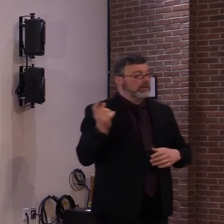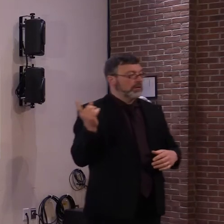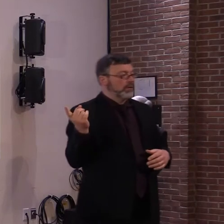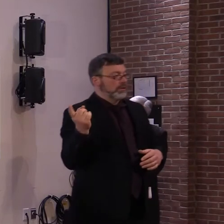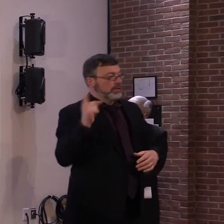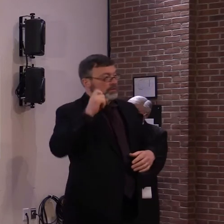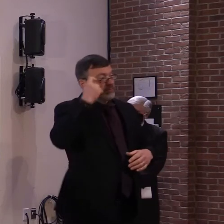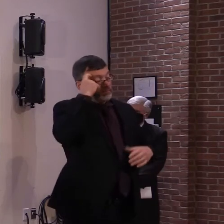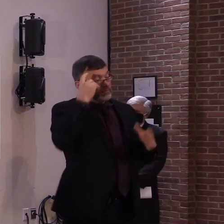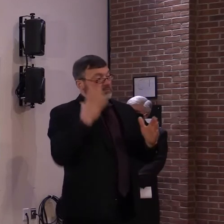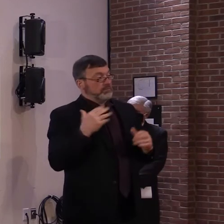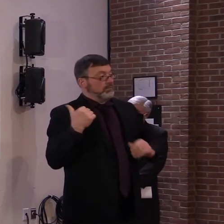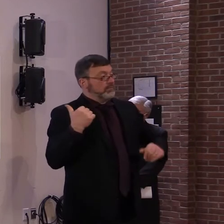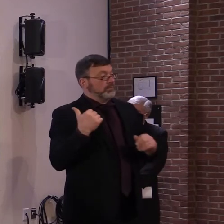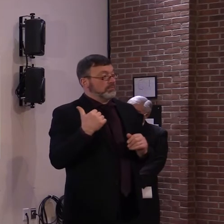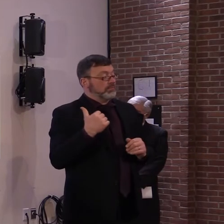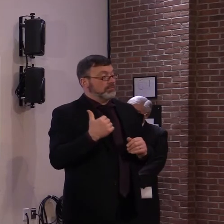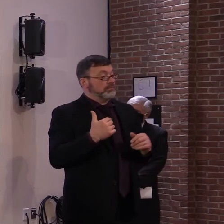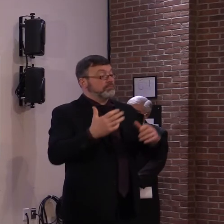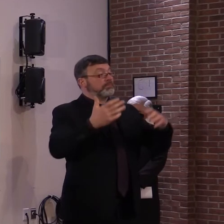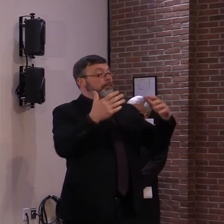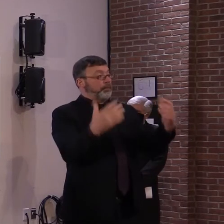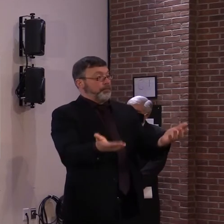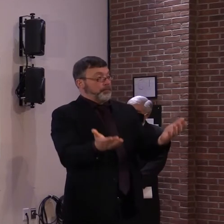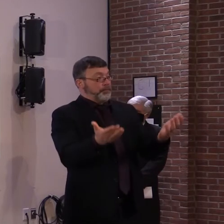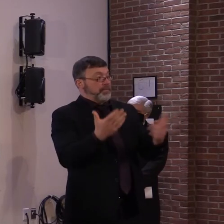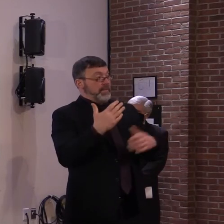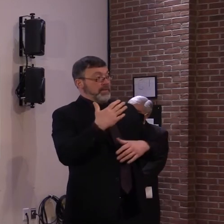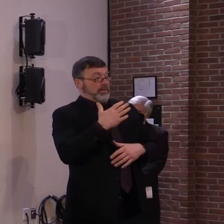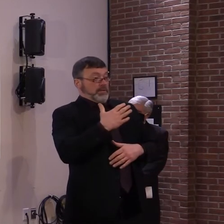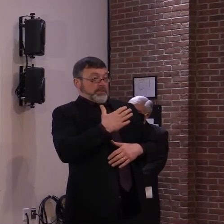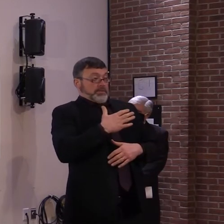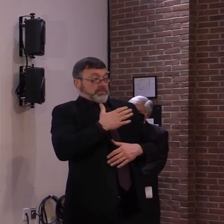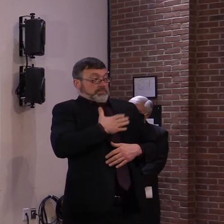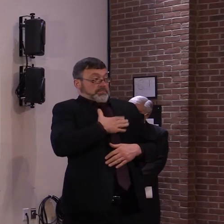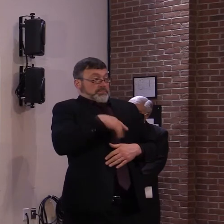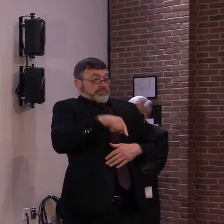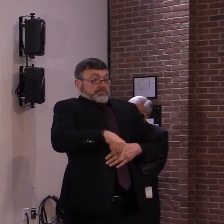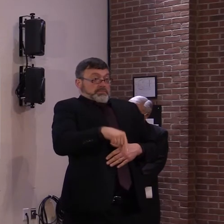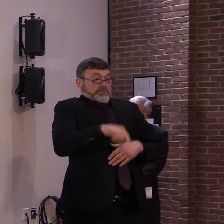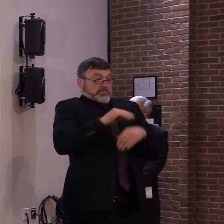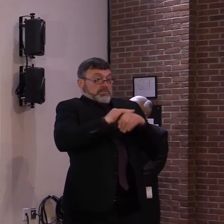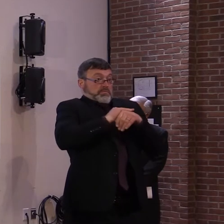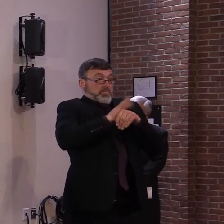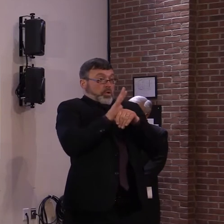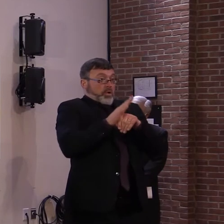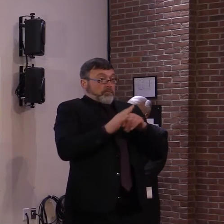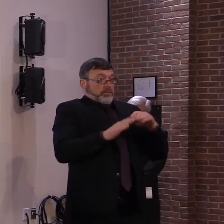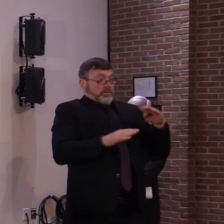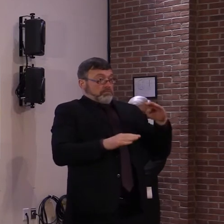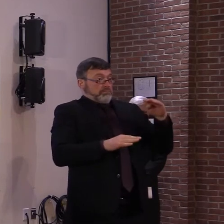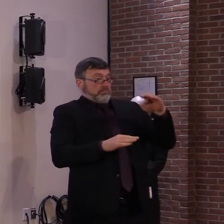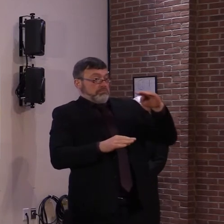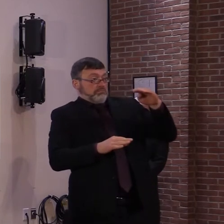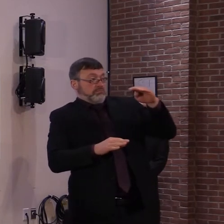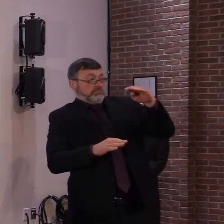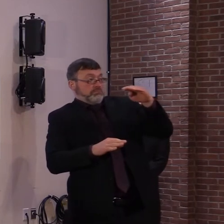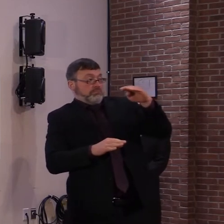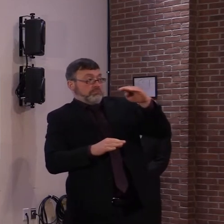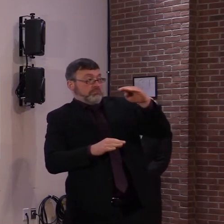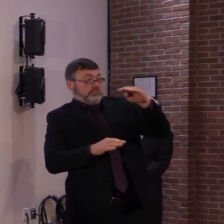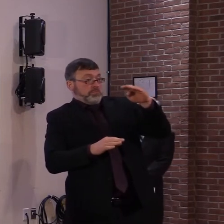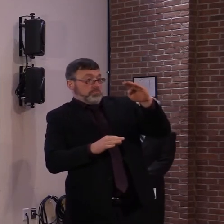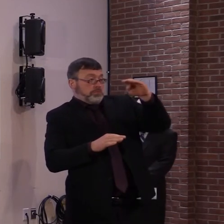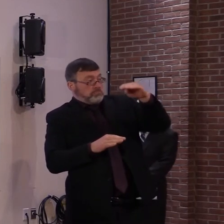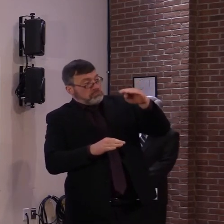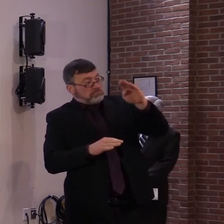across the region. Um, but, um, from my standpoint, we're trying to give all the information we can within the letter of